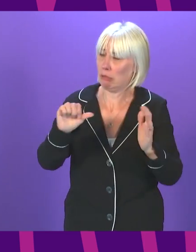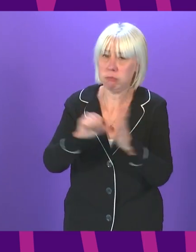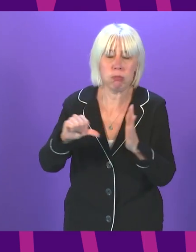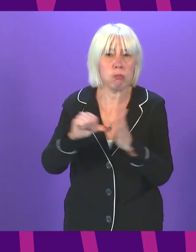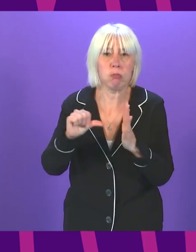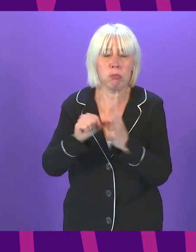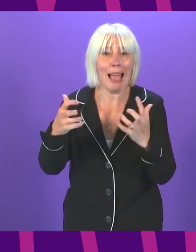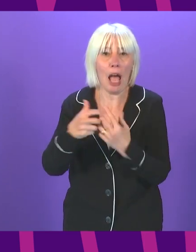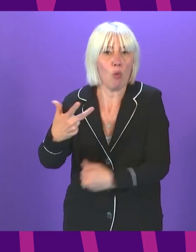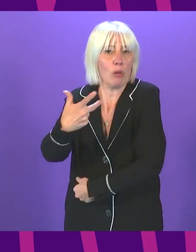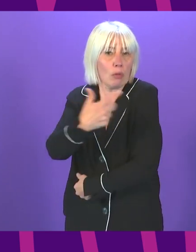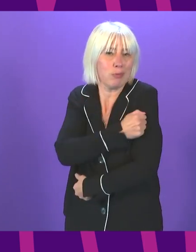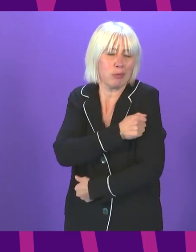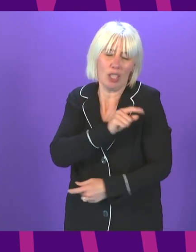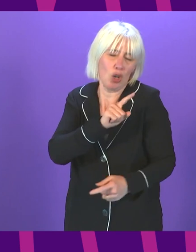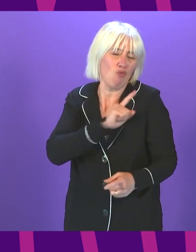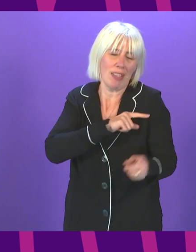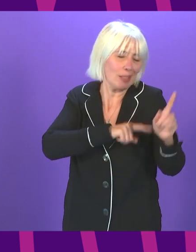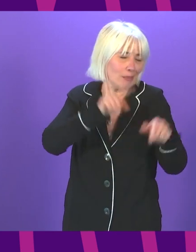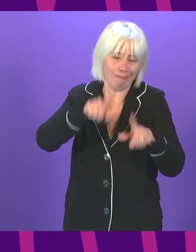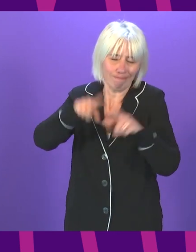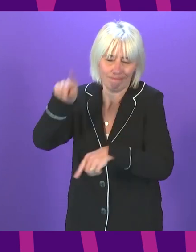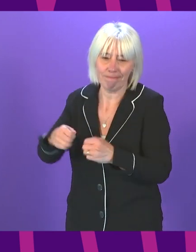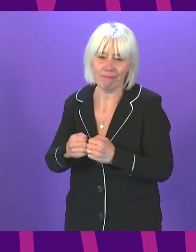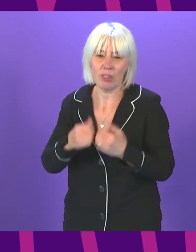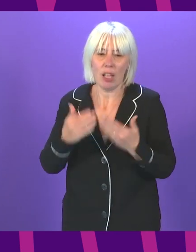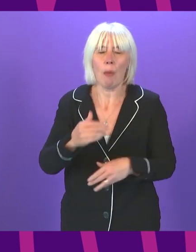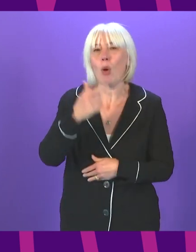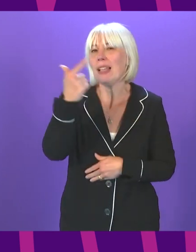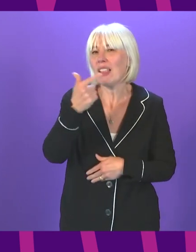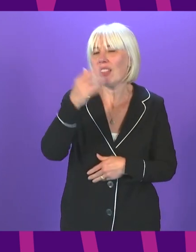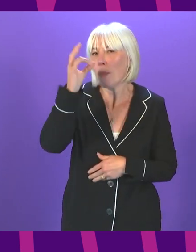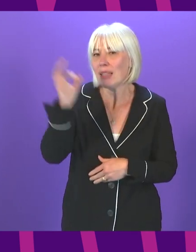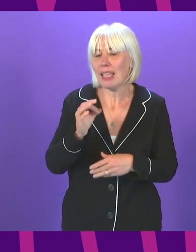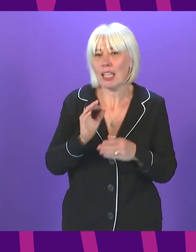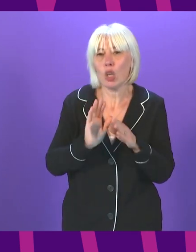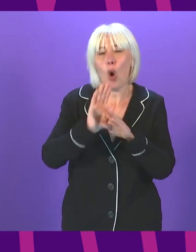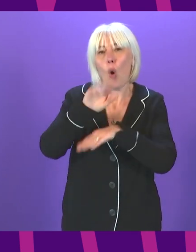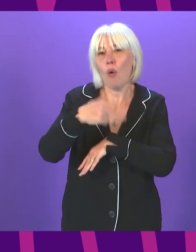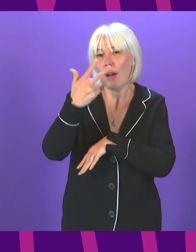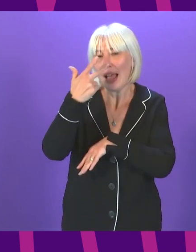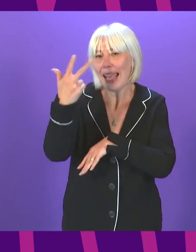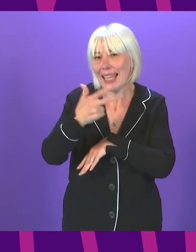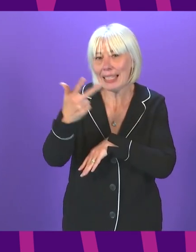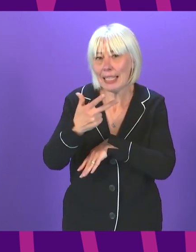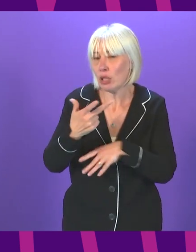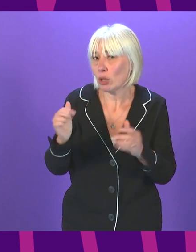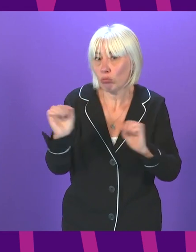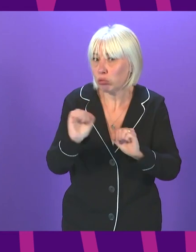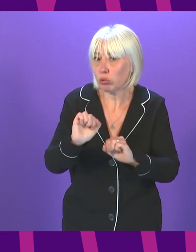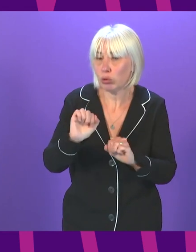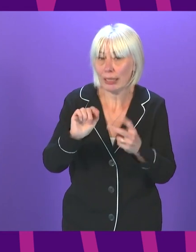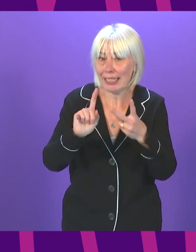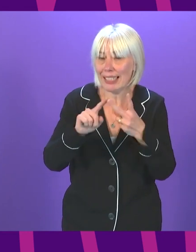vaccinations for a variety of reasons. Indeed, as of today, 17% of over 18s in Scotland have not been doubly